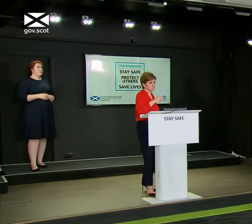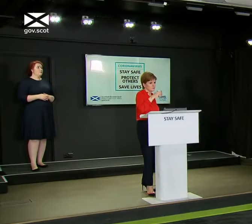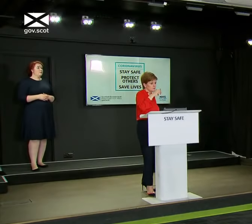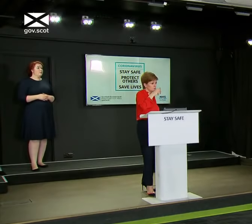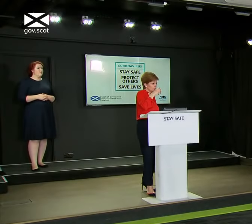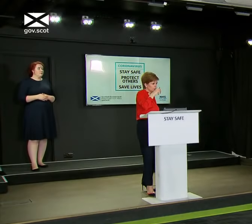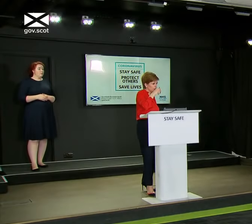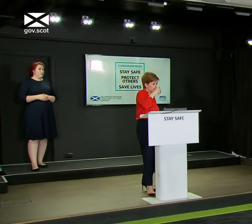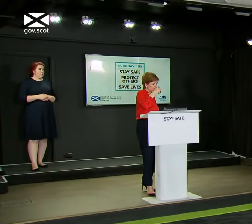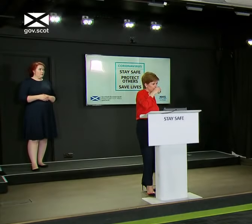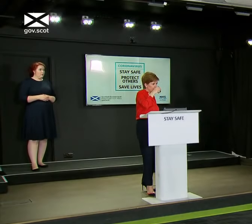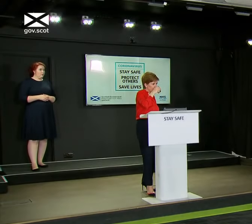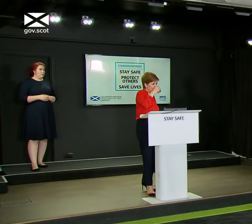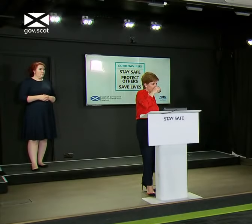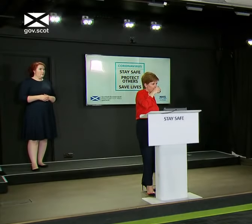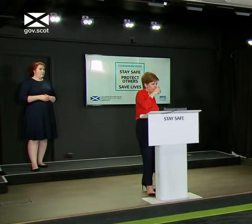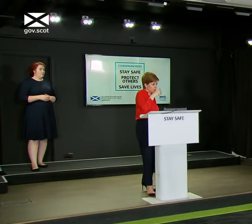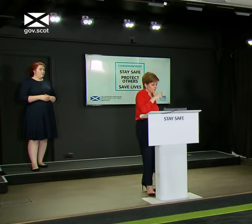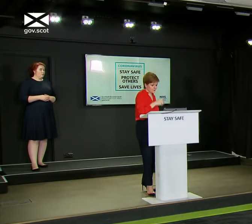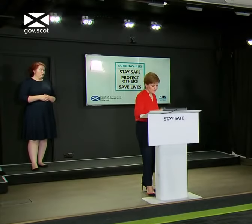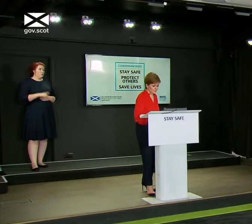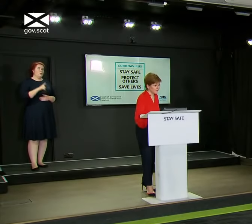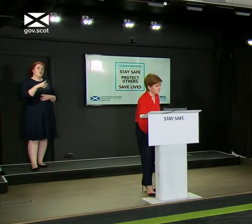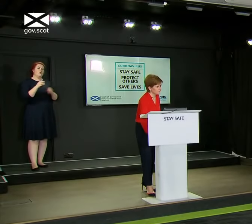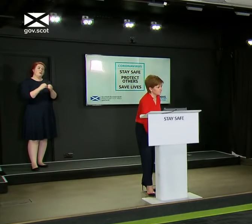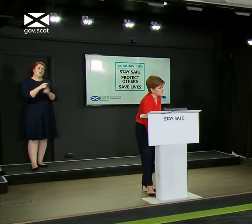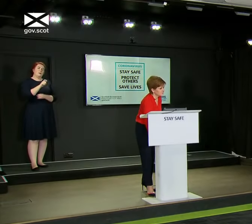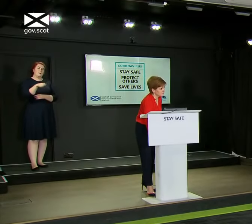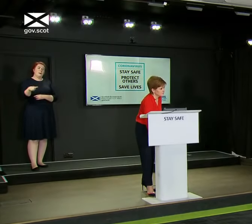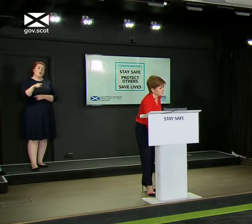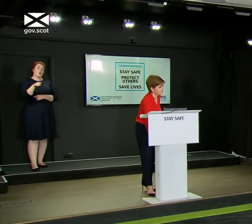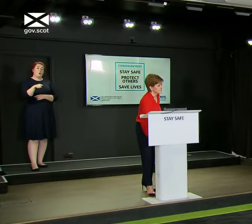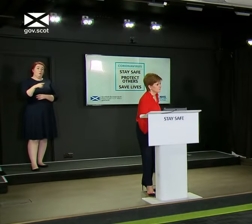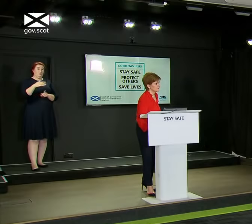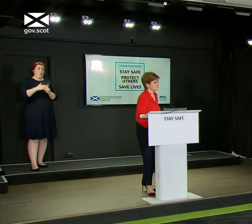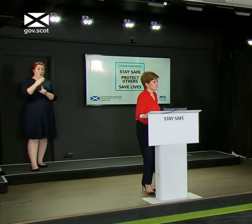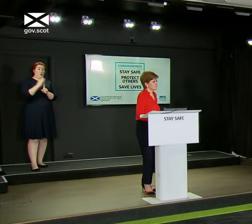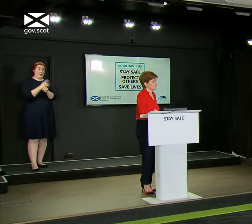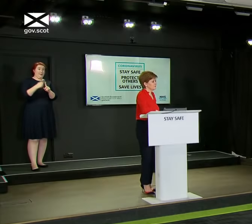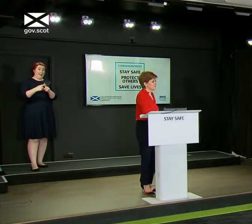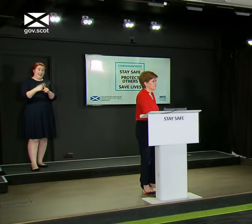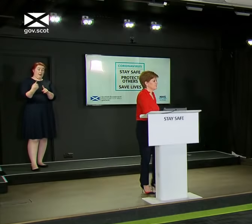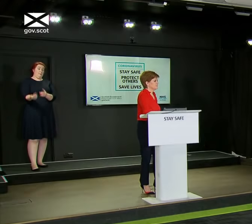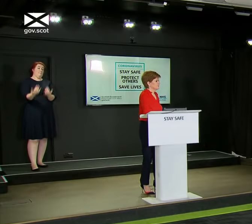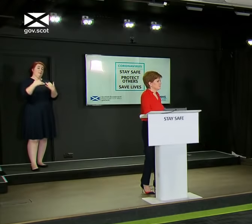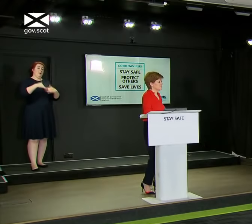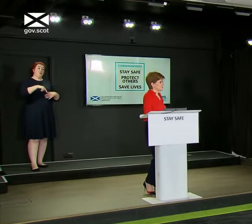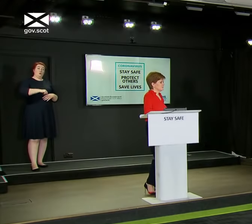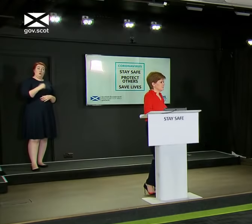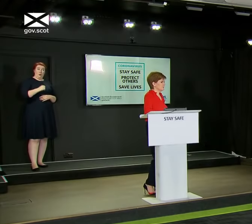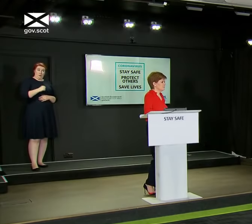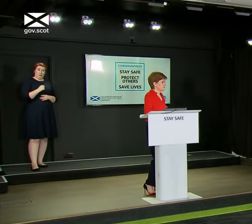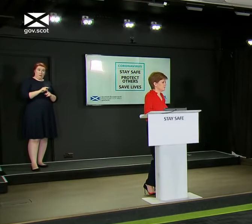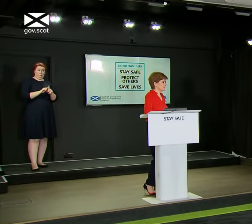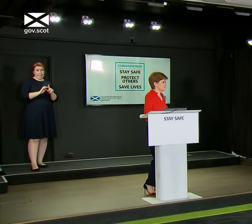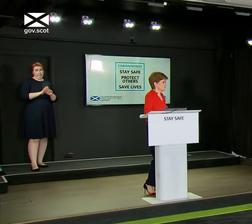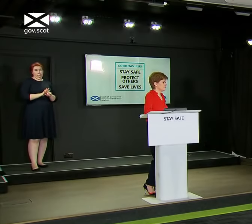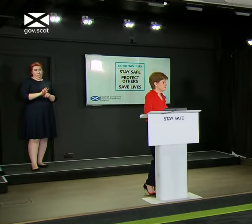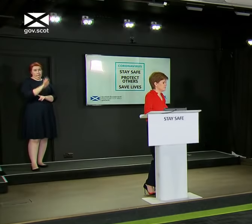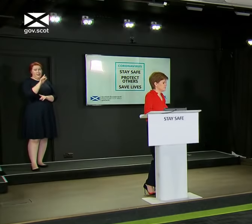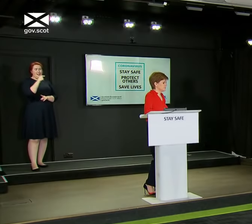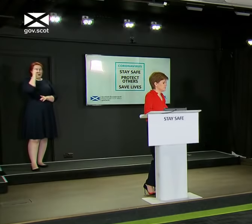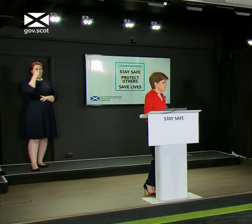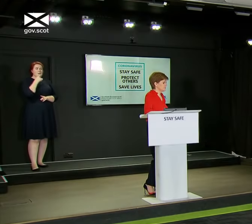You mentioned people coming back to Scotland from these areas should minimise contact. I appreciate you've said there's not a need for